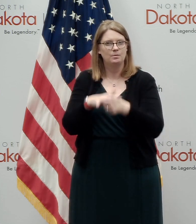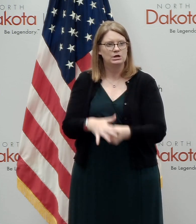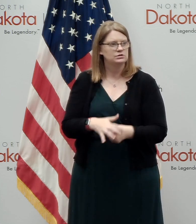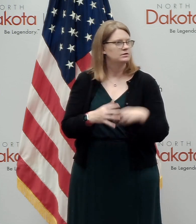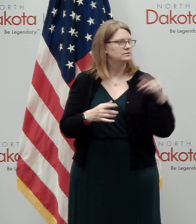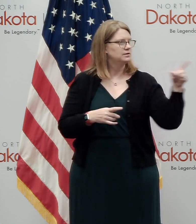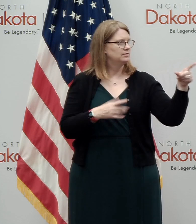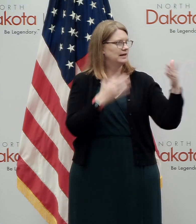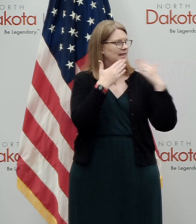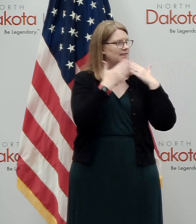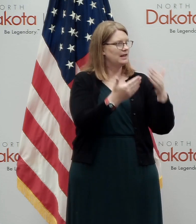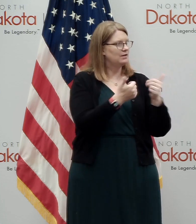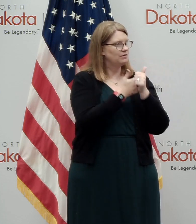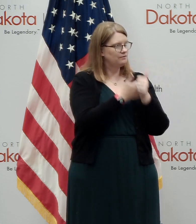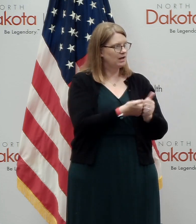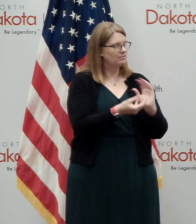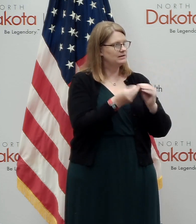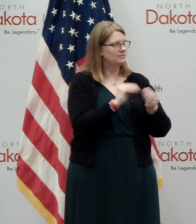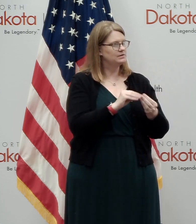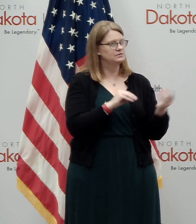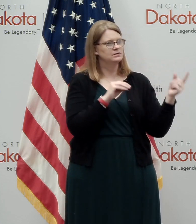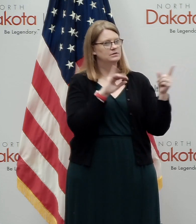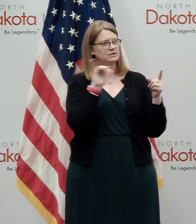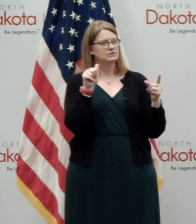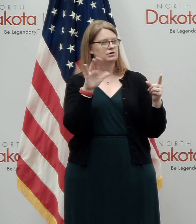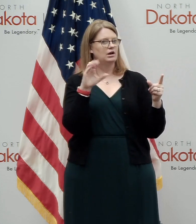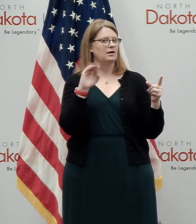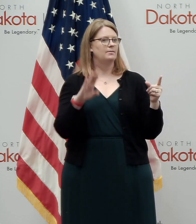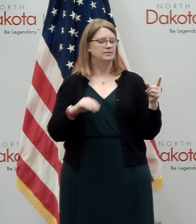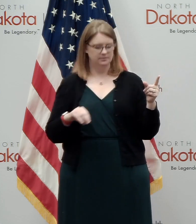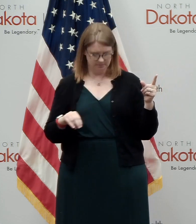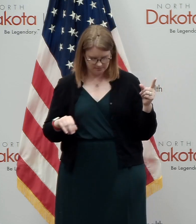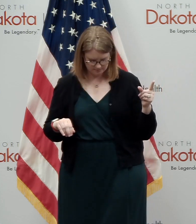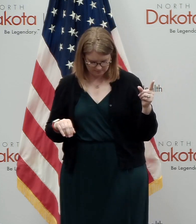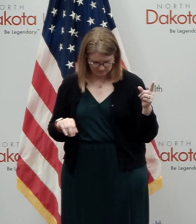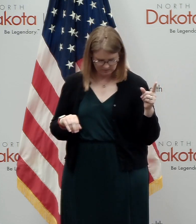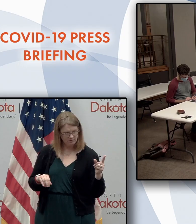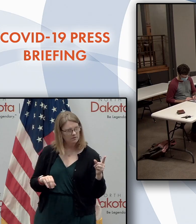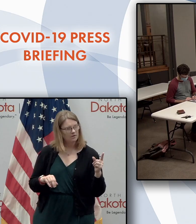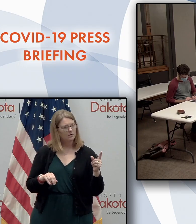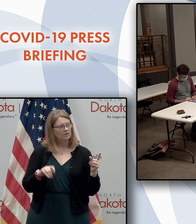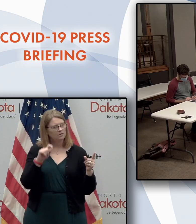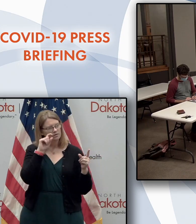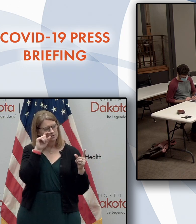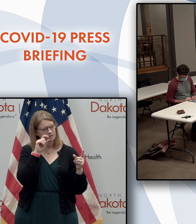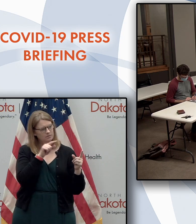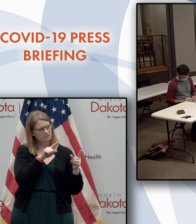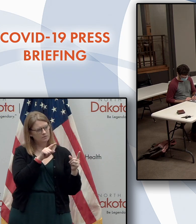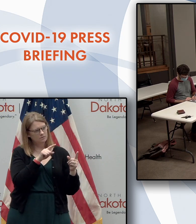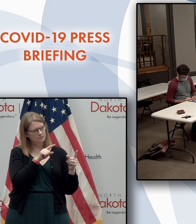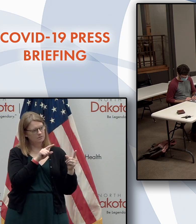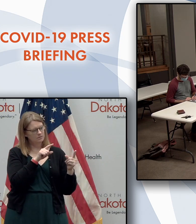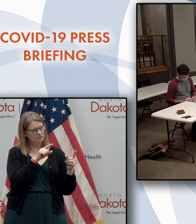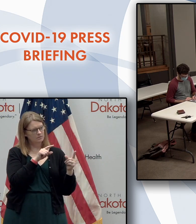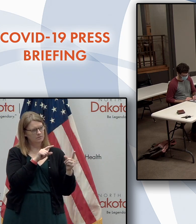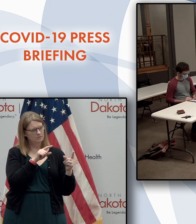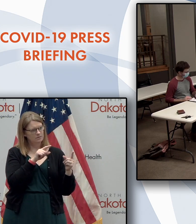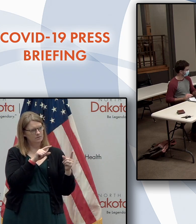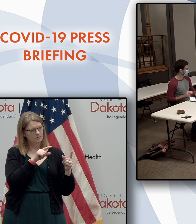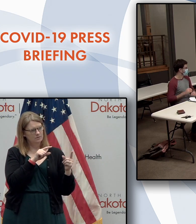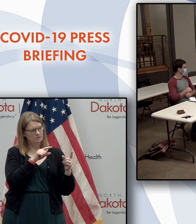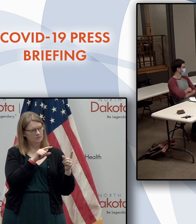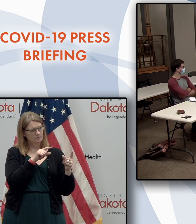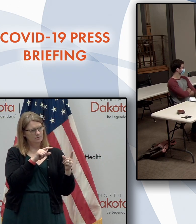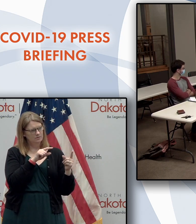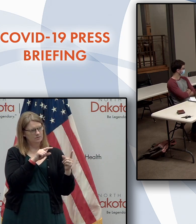for following the numbers so closely. Uh, Jacob. Going along those lines, you recommended the